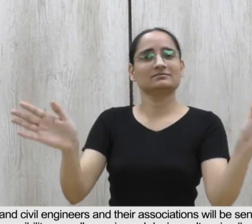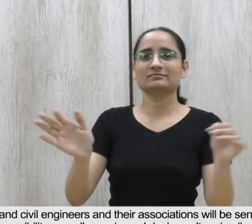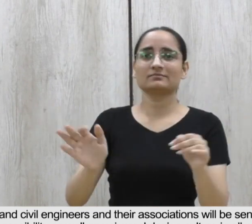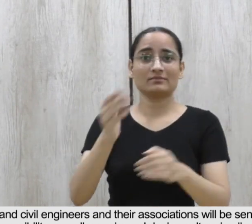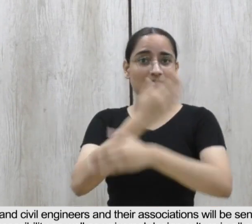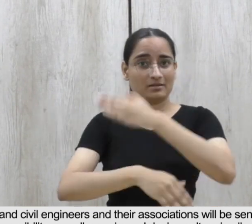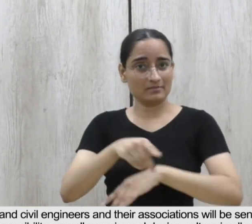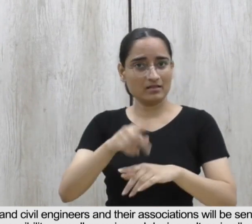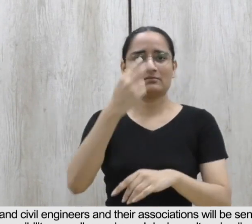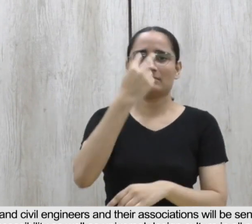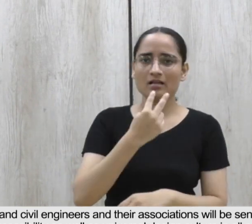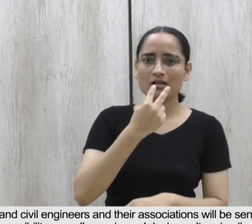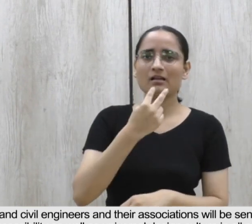public infrastructure.